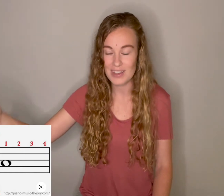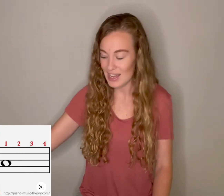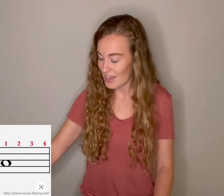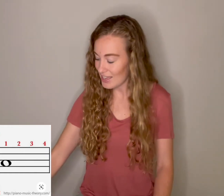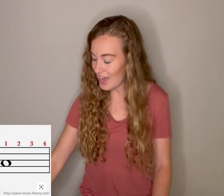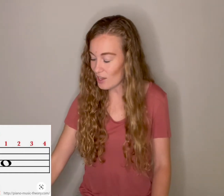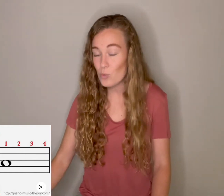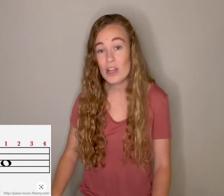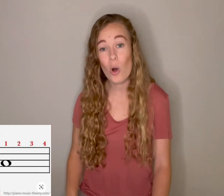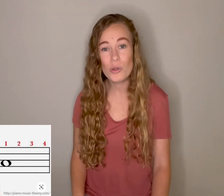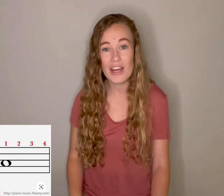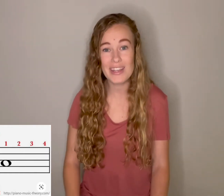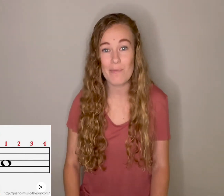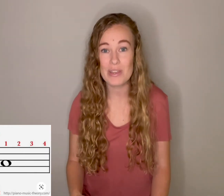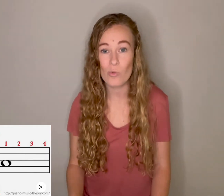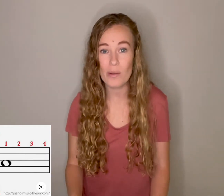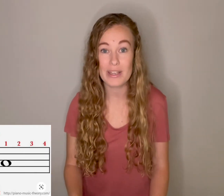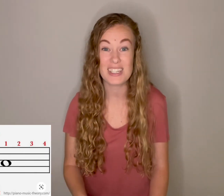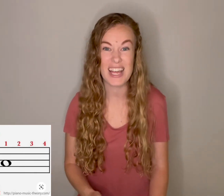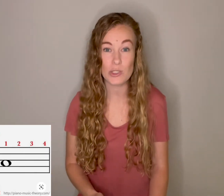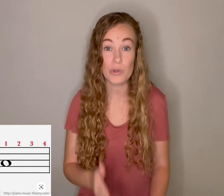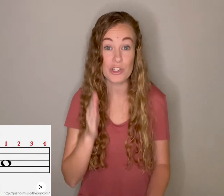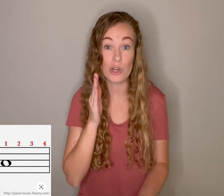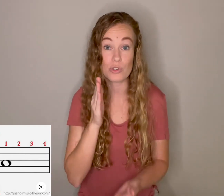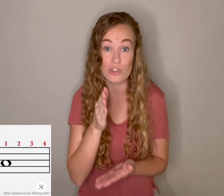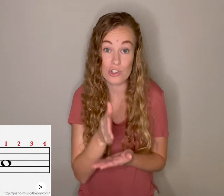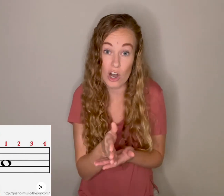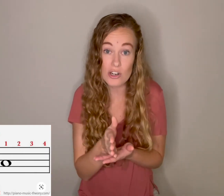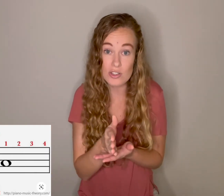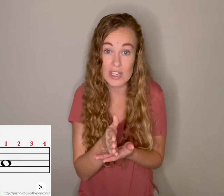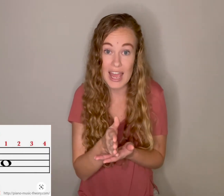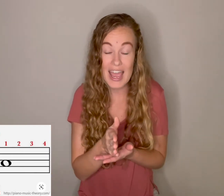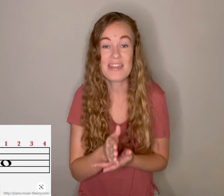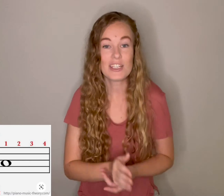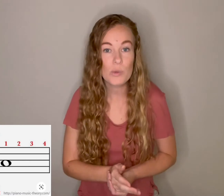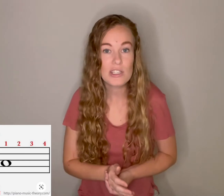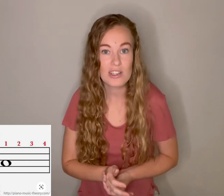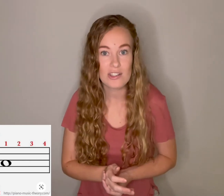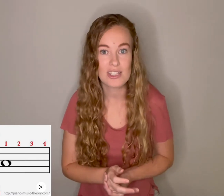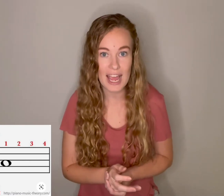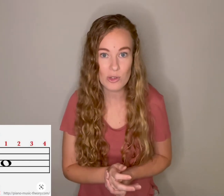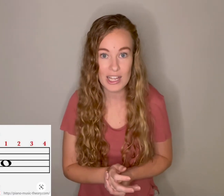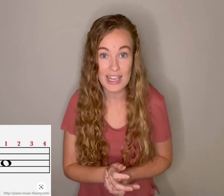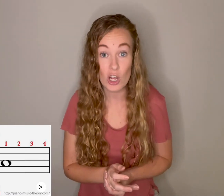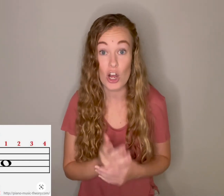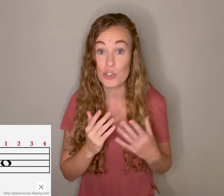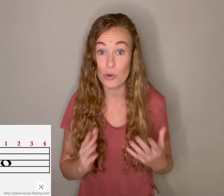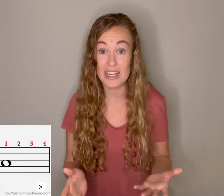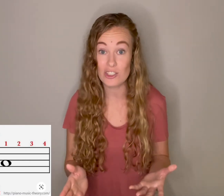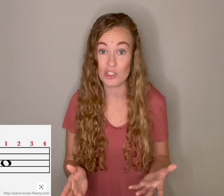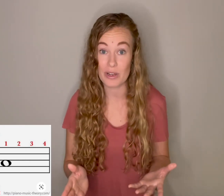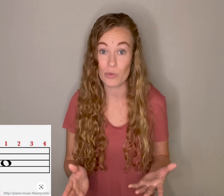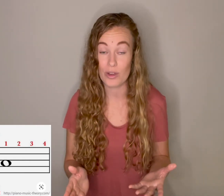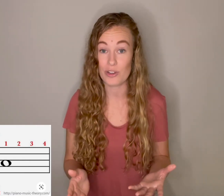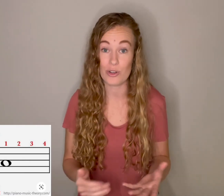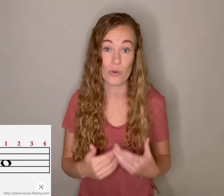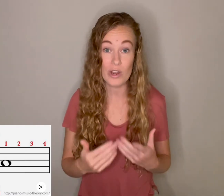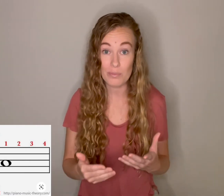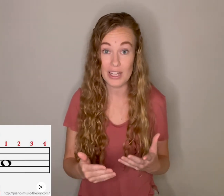Yeah, and we hold out that beat one because that's where the note starts and that's what it's going to sound like on your instrument. Whether you're a wind player,